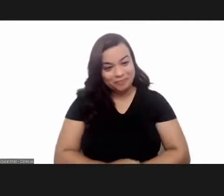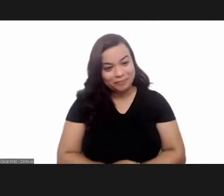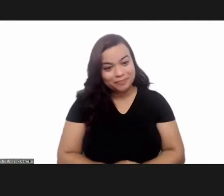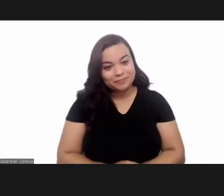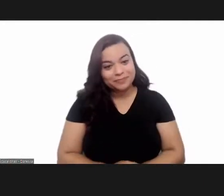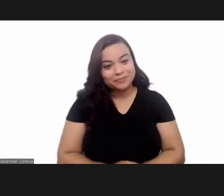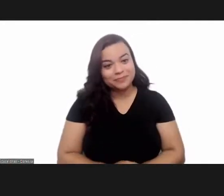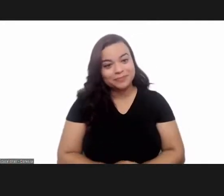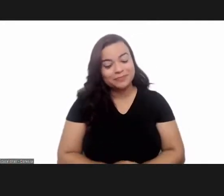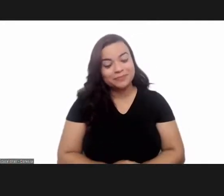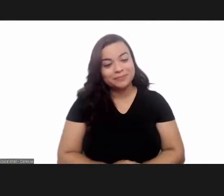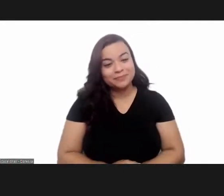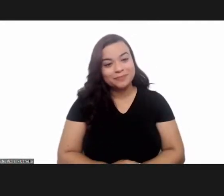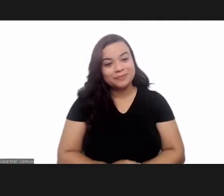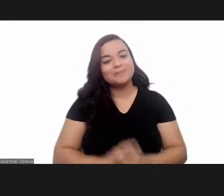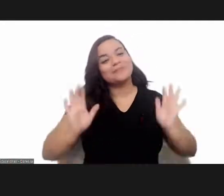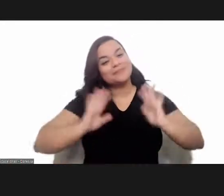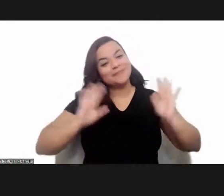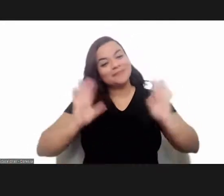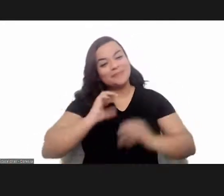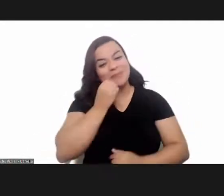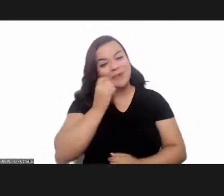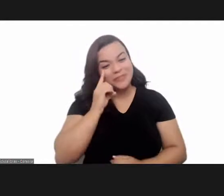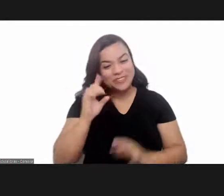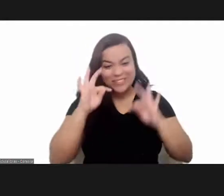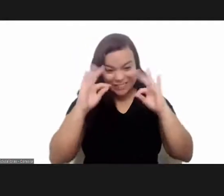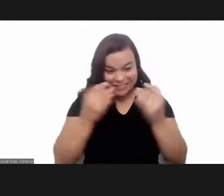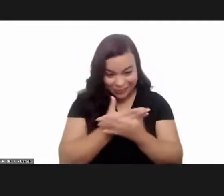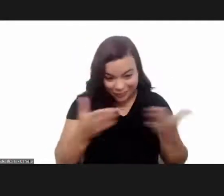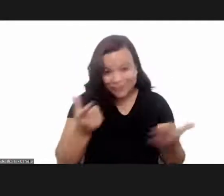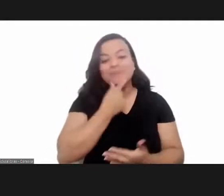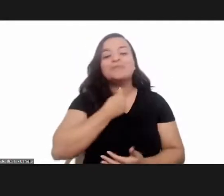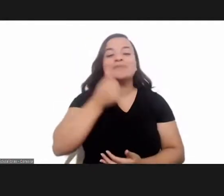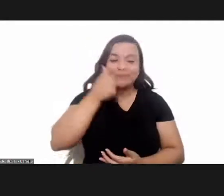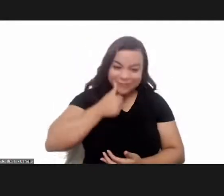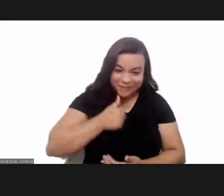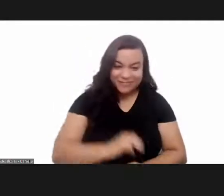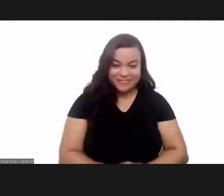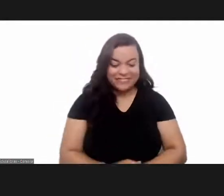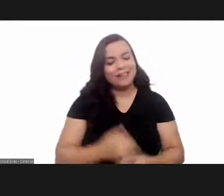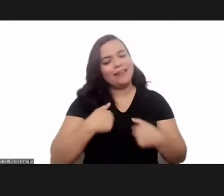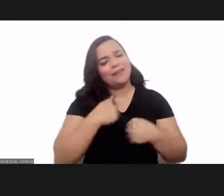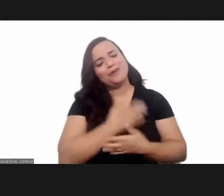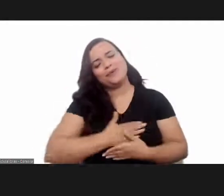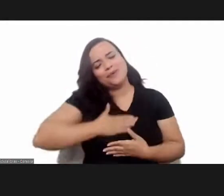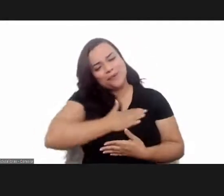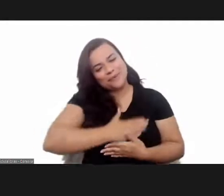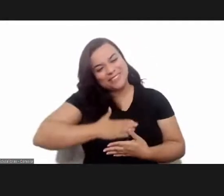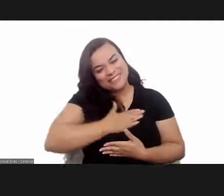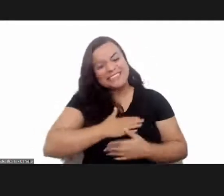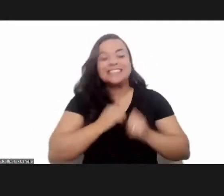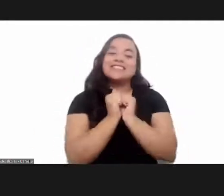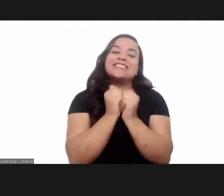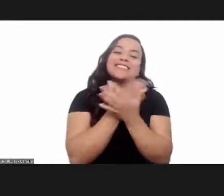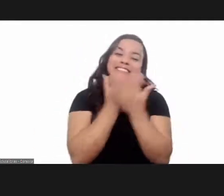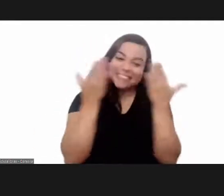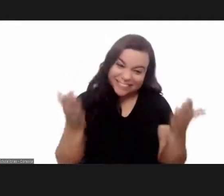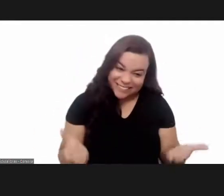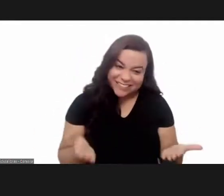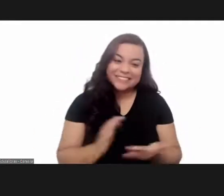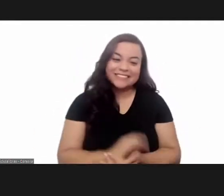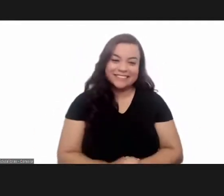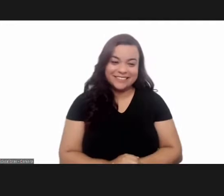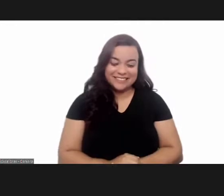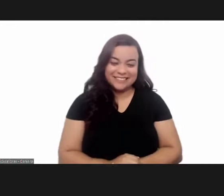Bahia. Good morning, one and all. For me, it is a huge pleasure to be